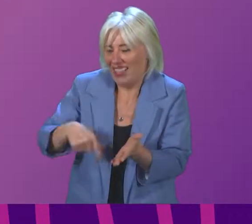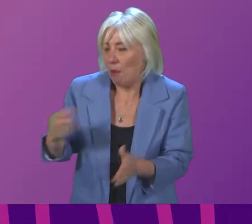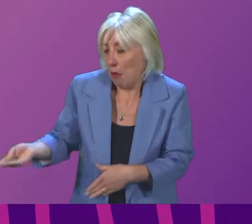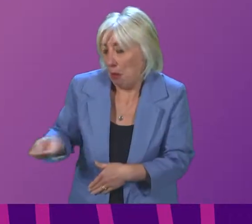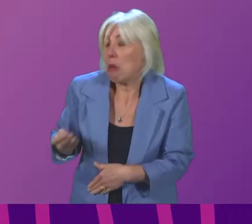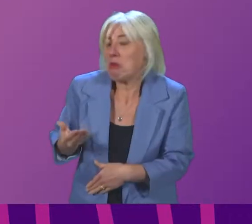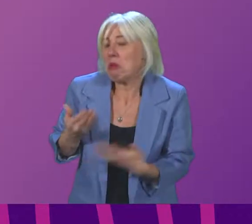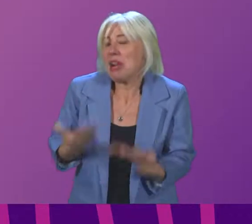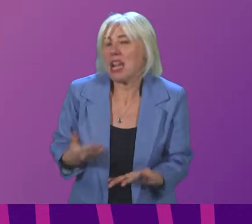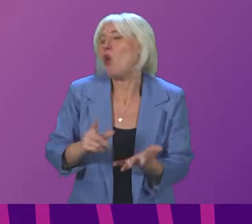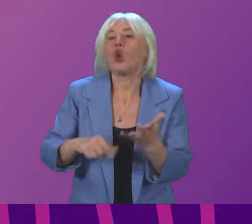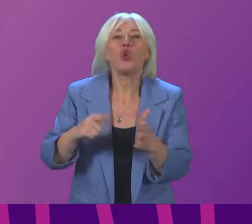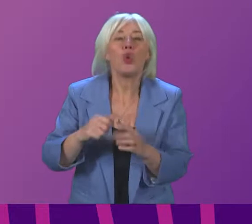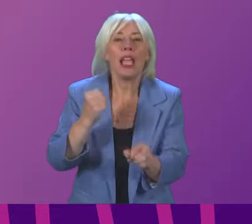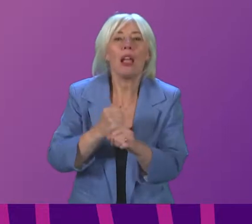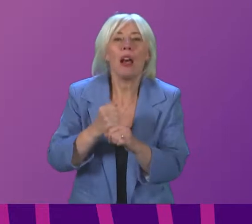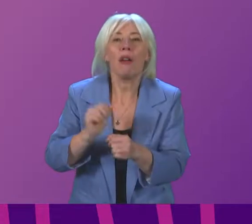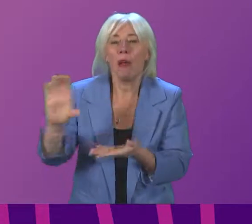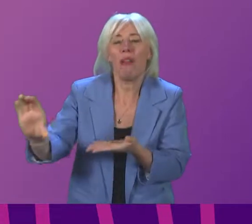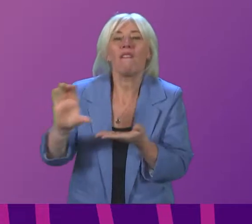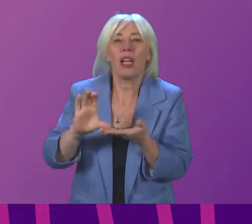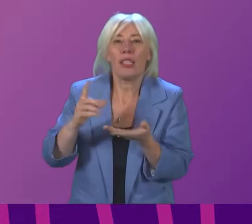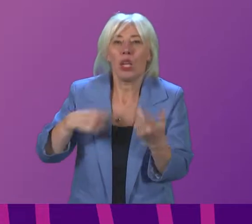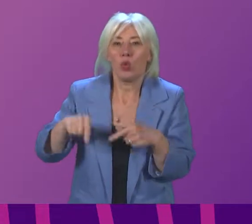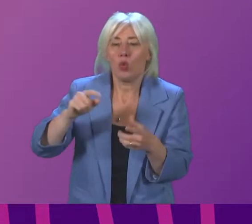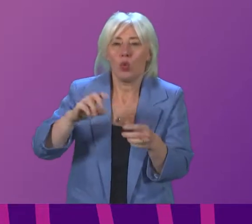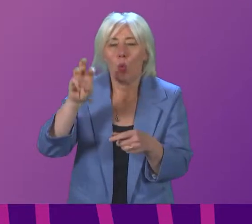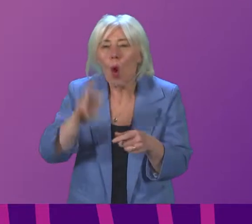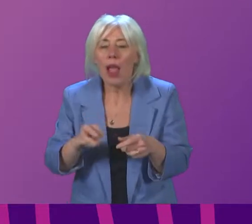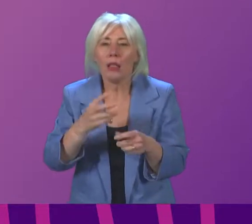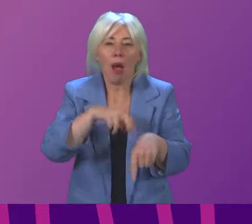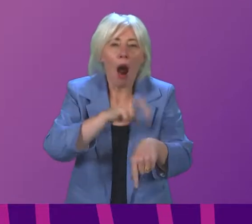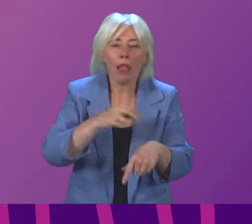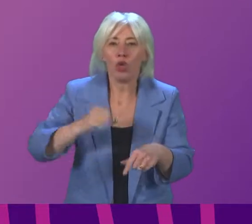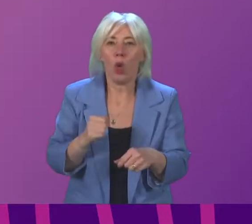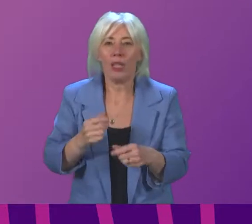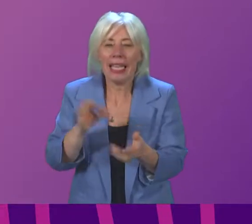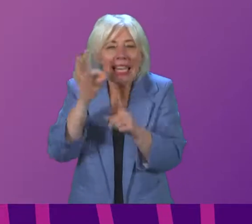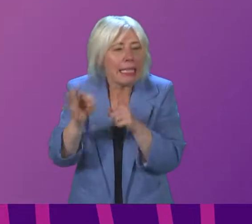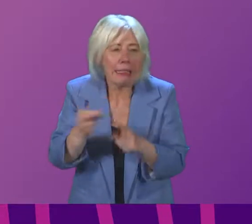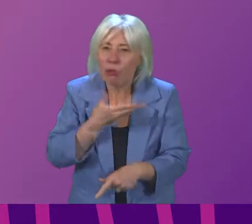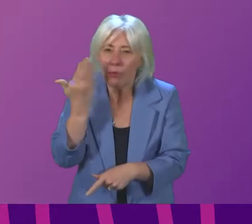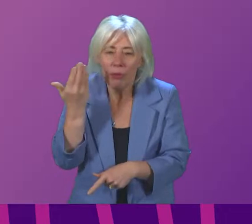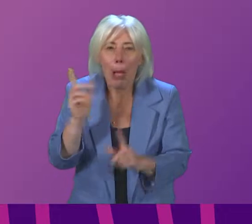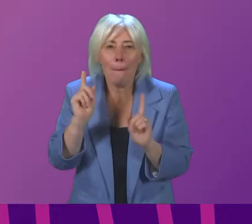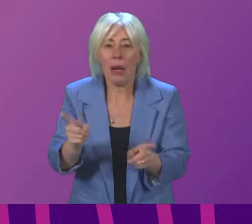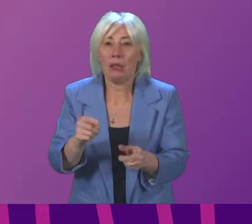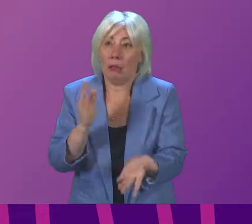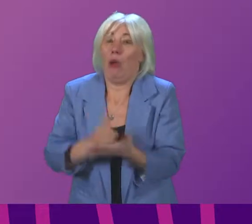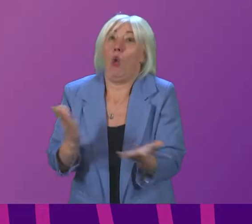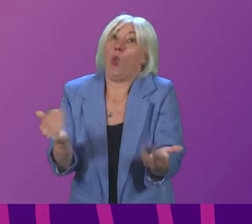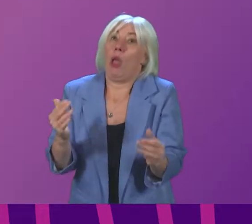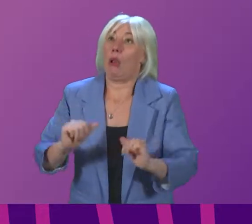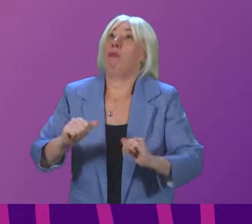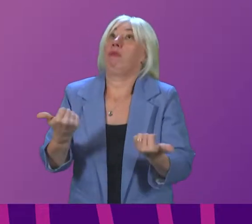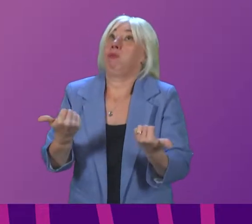have announced that there will be additional funding made available to devolved administrations. I do not have any of the detail of that yet, but I do absolutely welcome that.